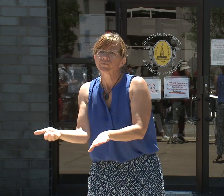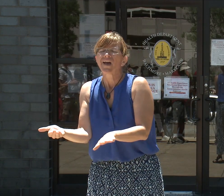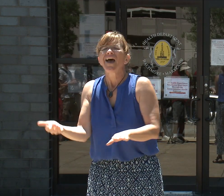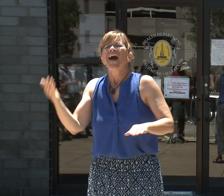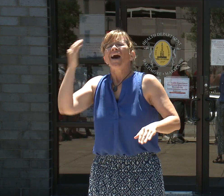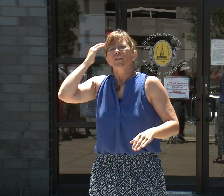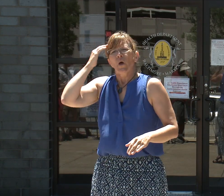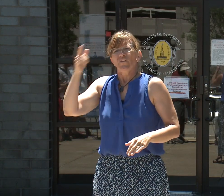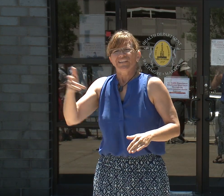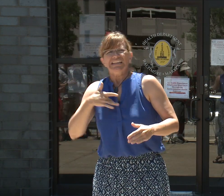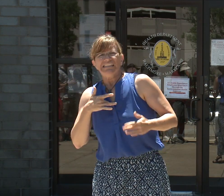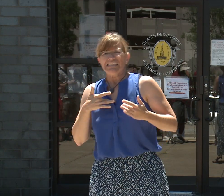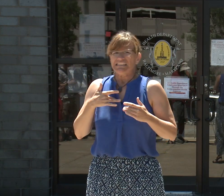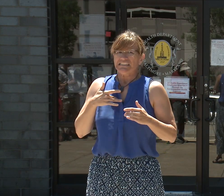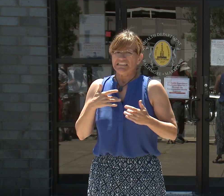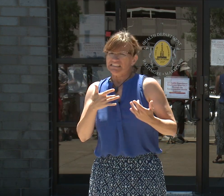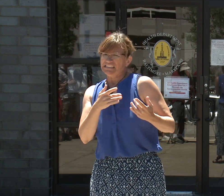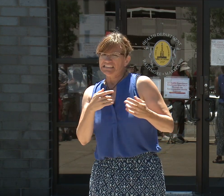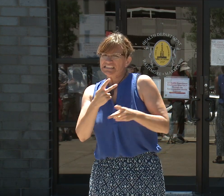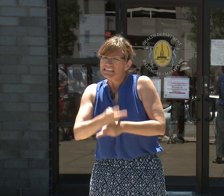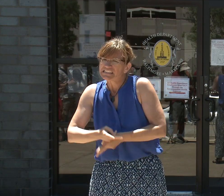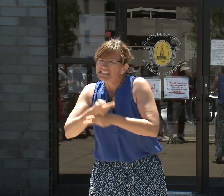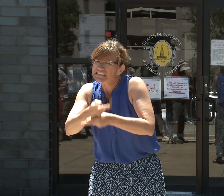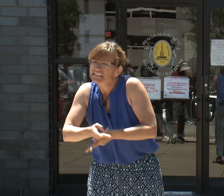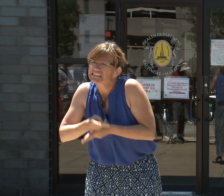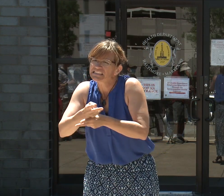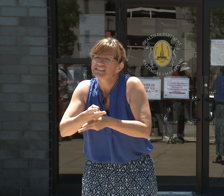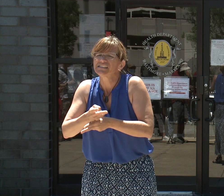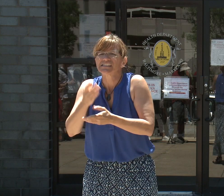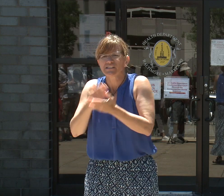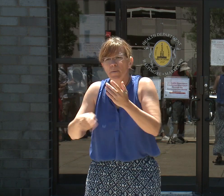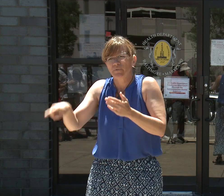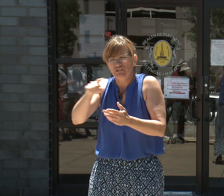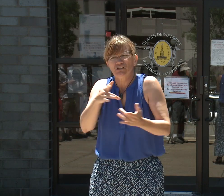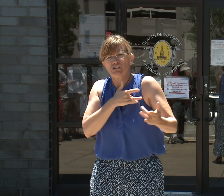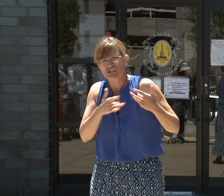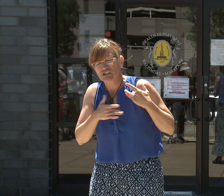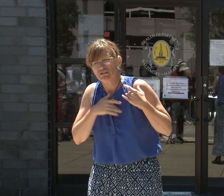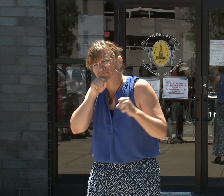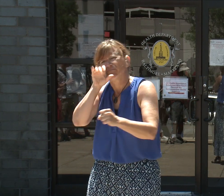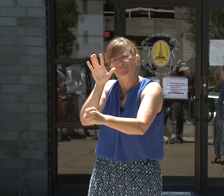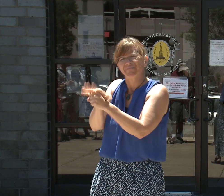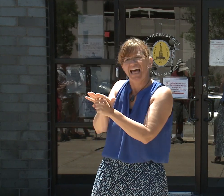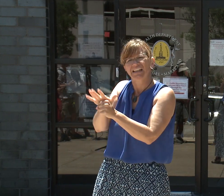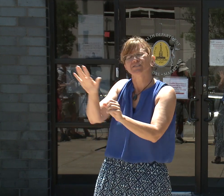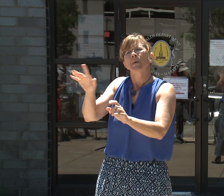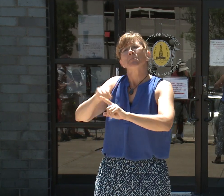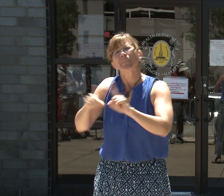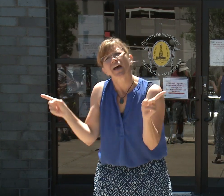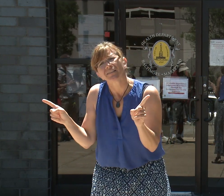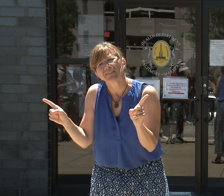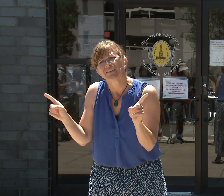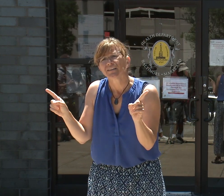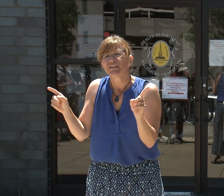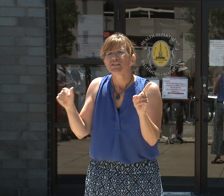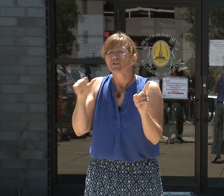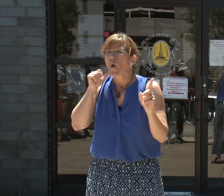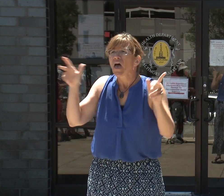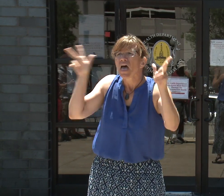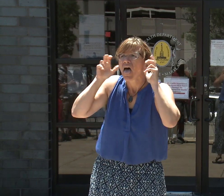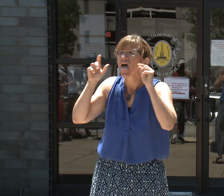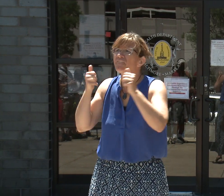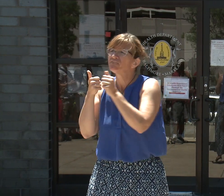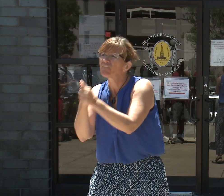that some of these concerns are based in historical truths. However, as opposed to listening to conspiracy theories on TikTok or YouTube